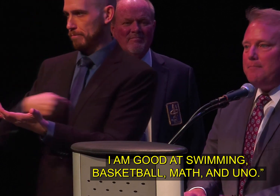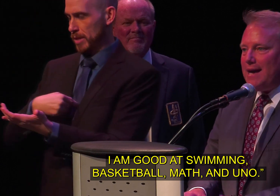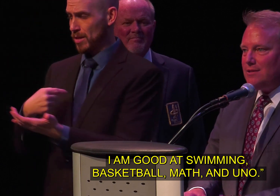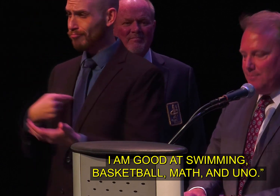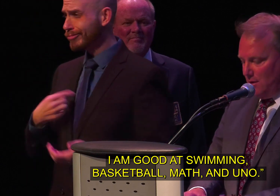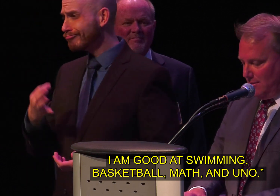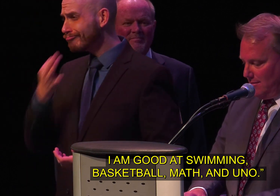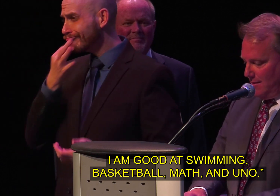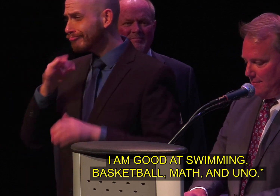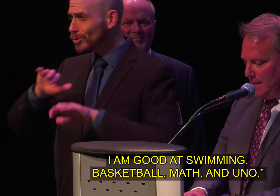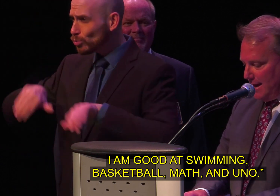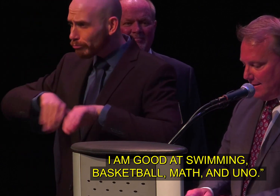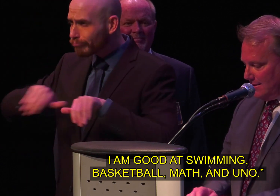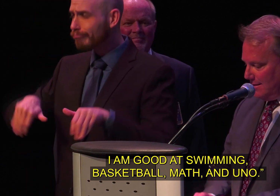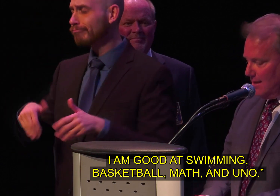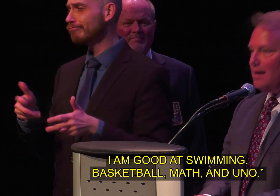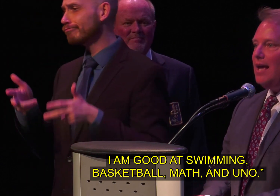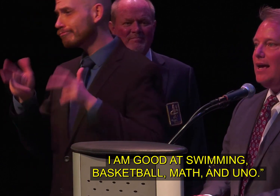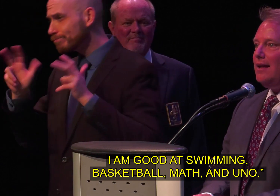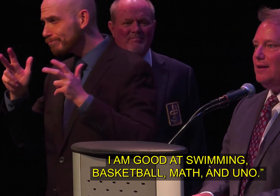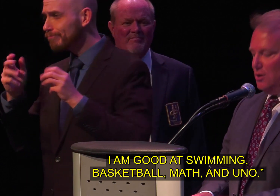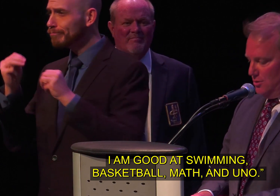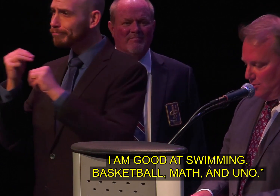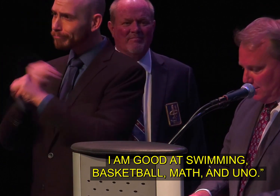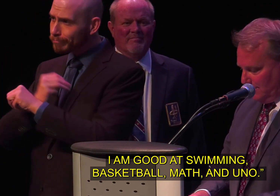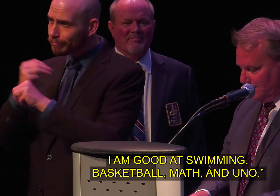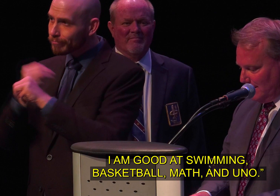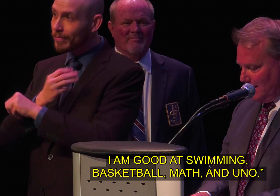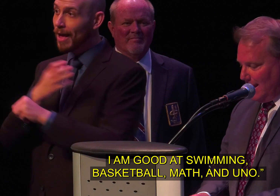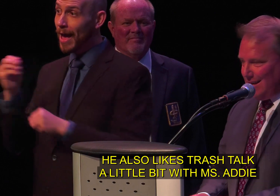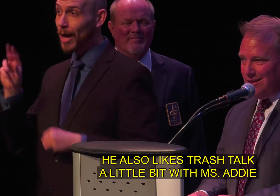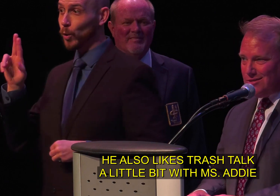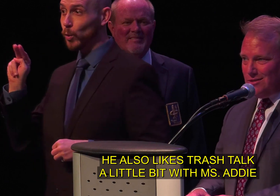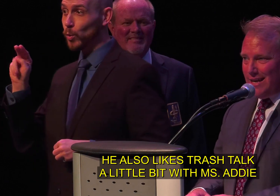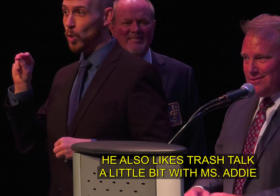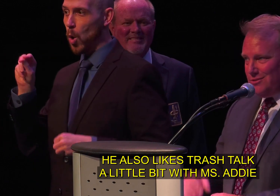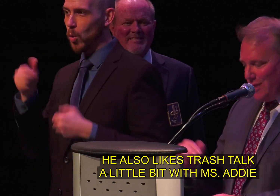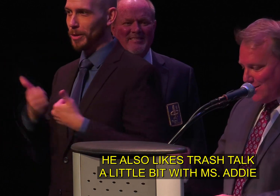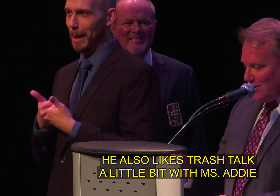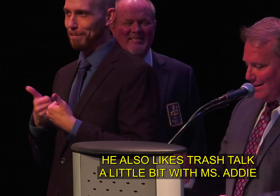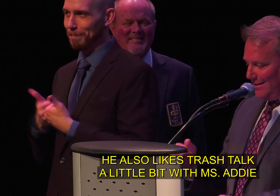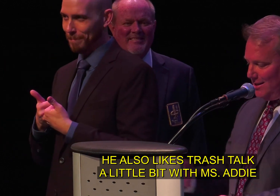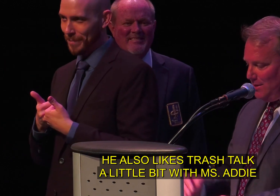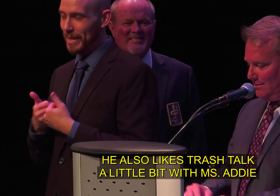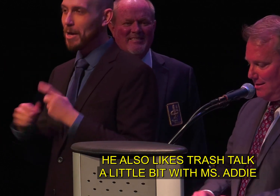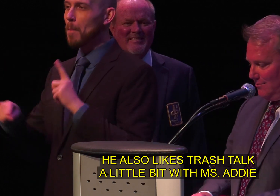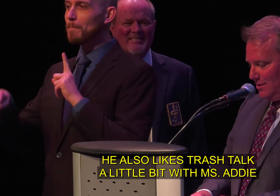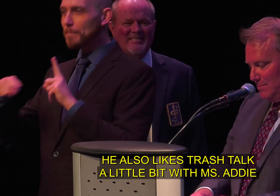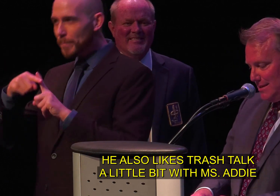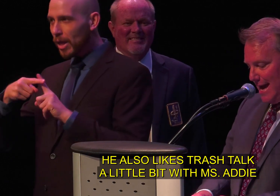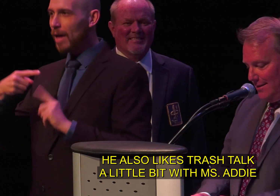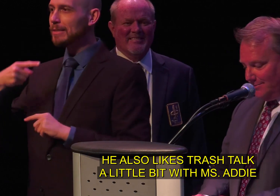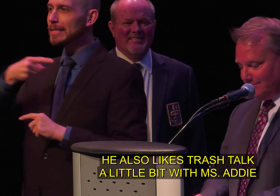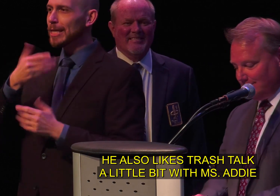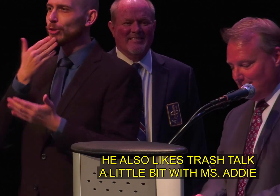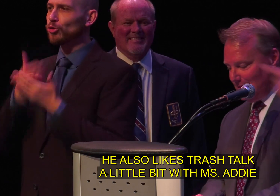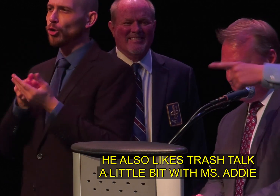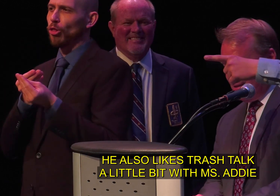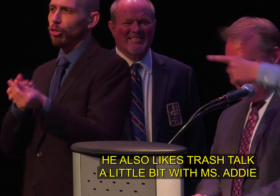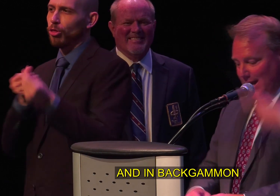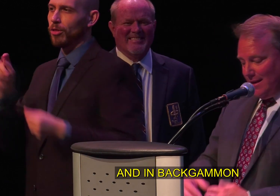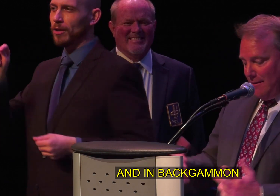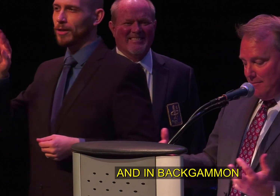basketball math and uno and he also likes to trash talk a little bit with miss addy